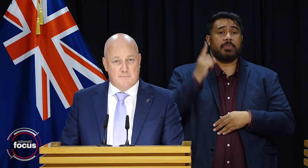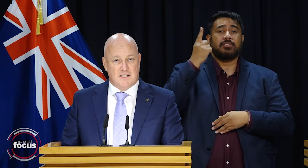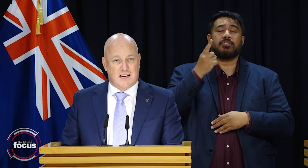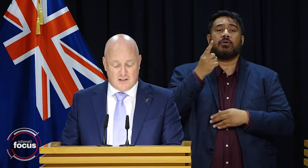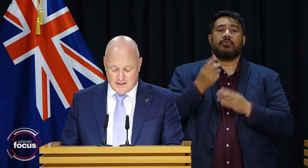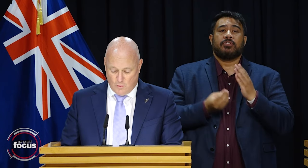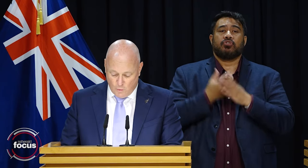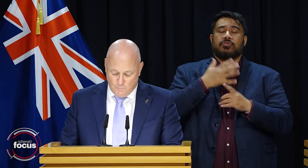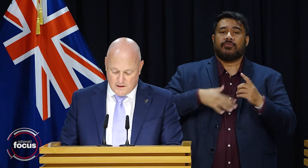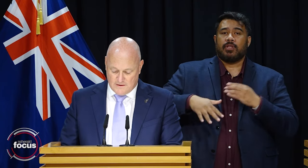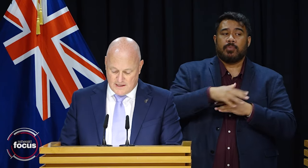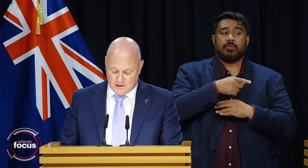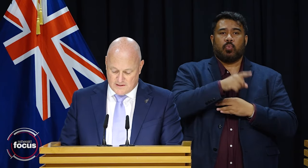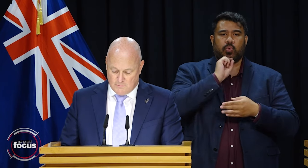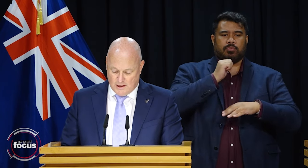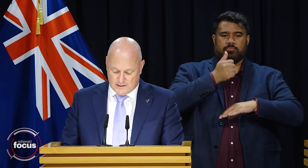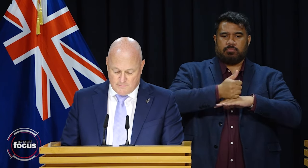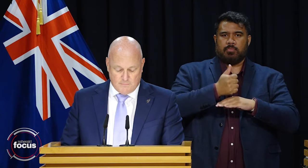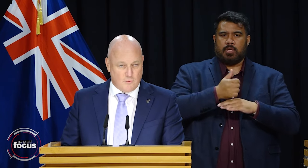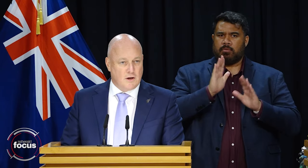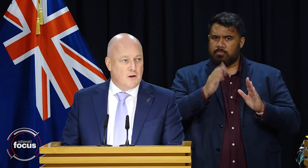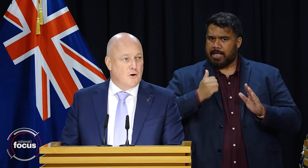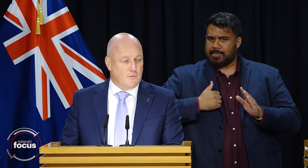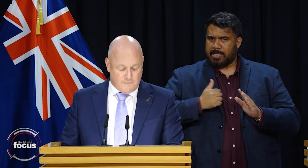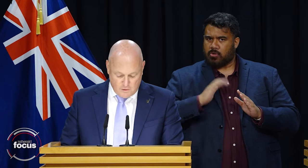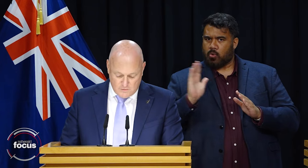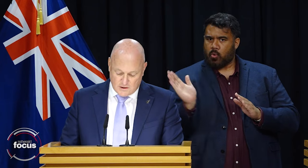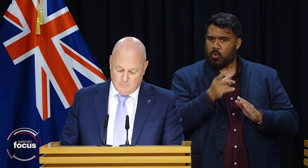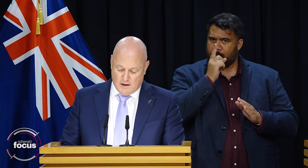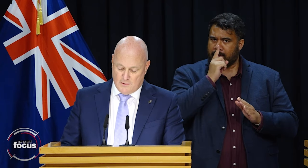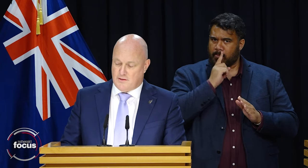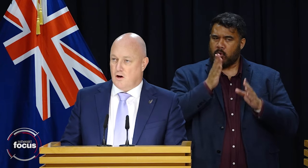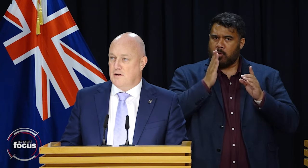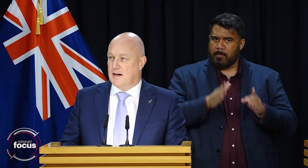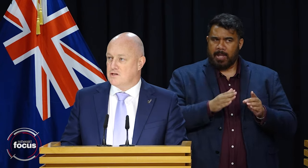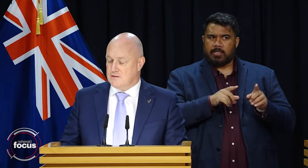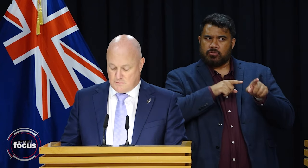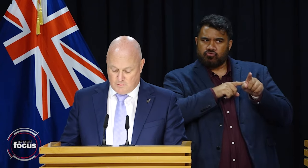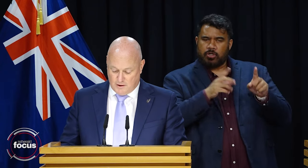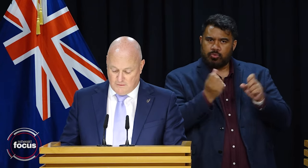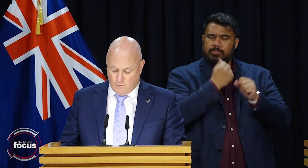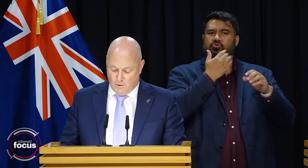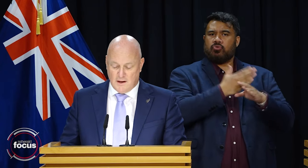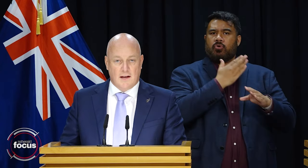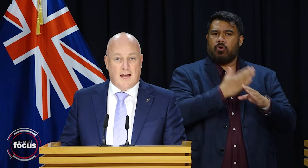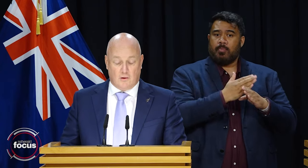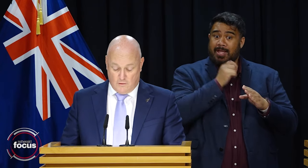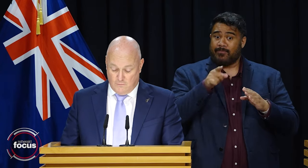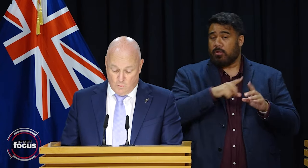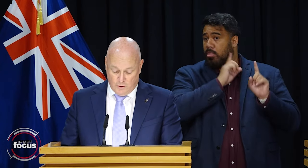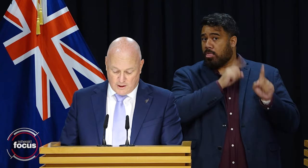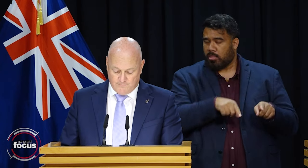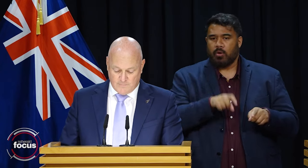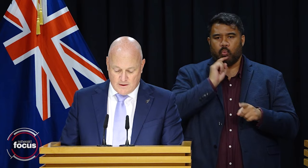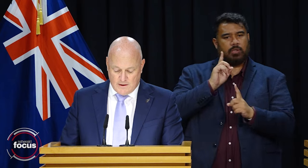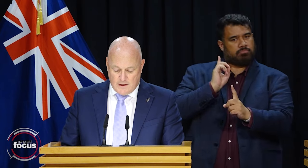Government's expectations that all benefit sanctions are applied to people who refuse to comply with their obligations to prepare for and look